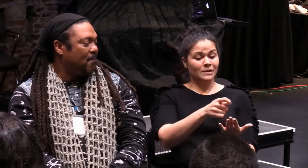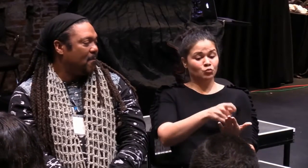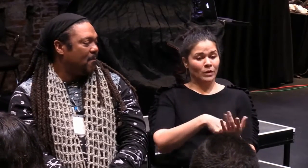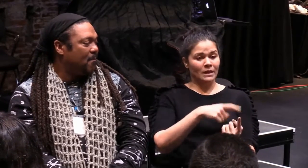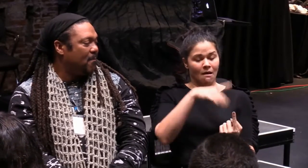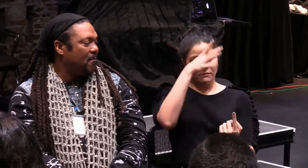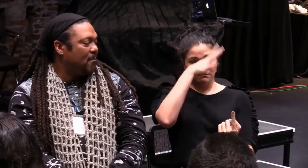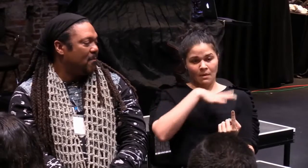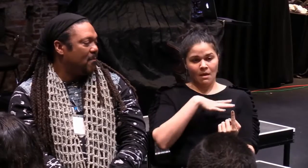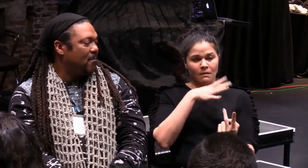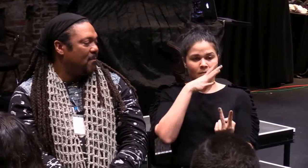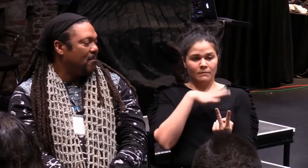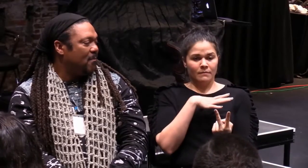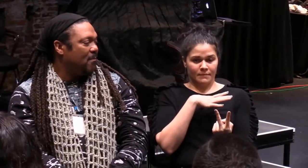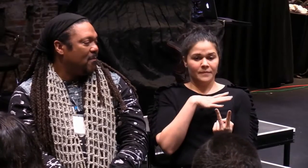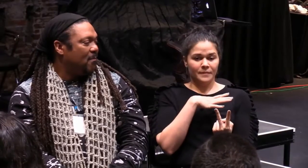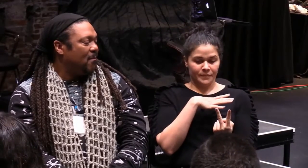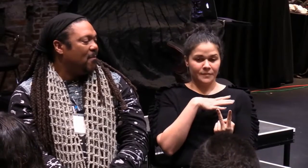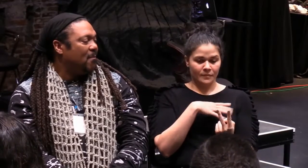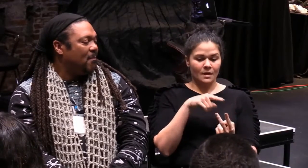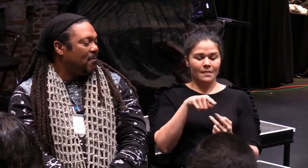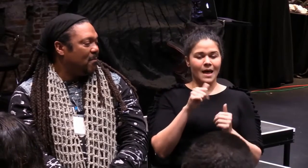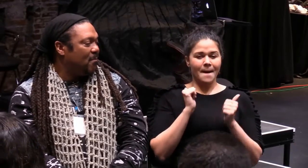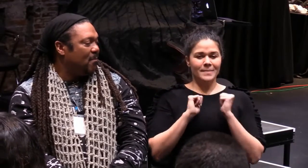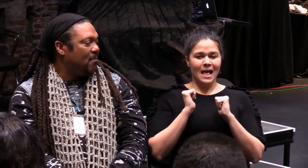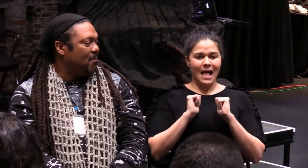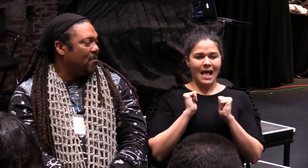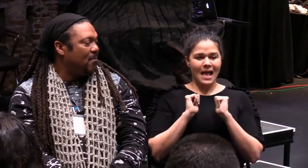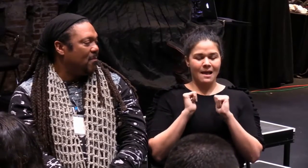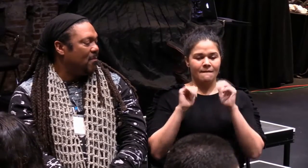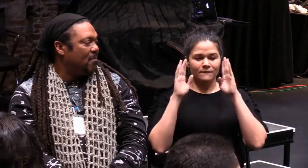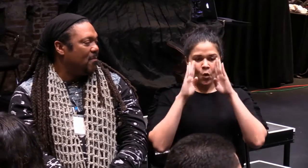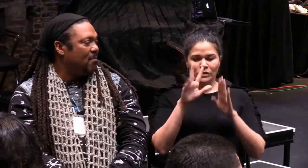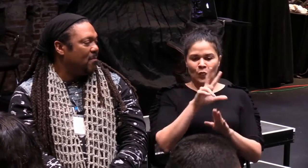In the script, the characters are written as a male and a female.